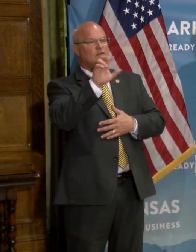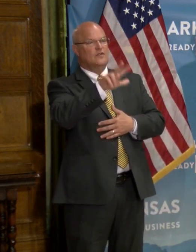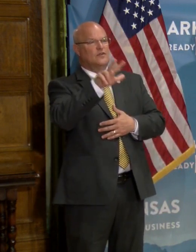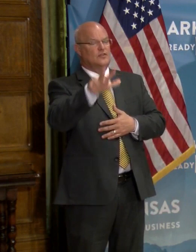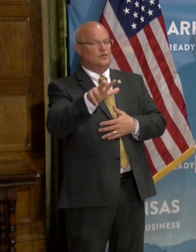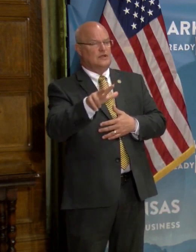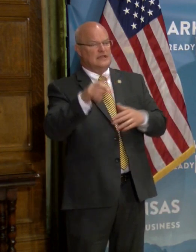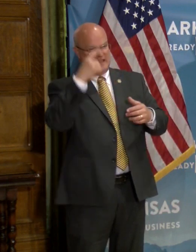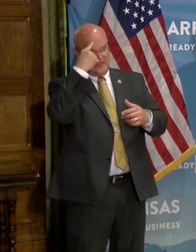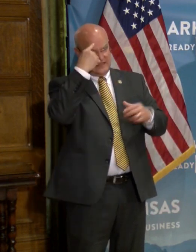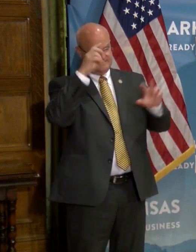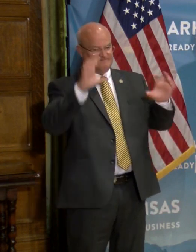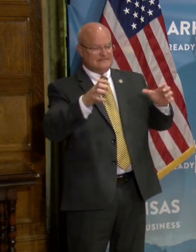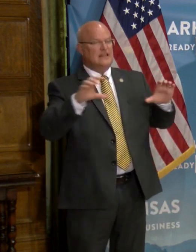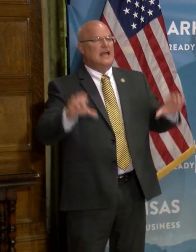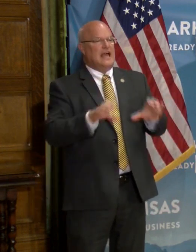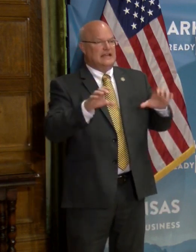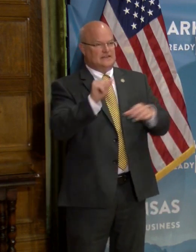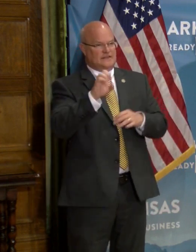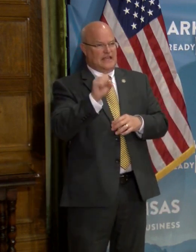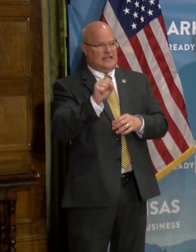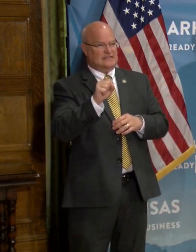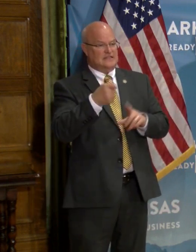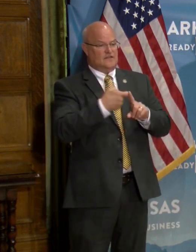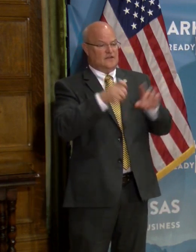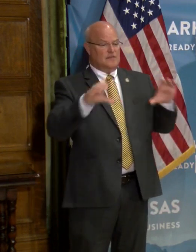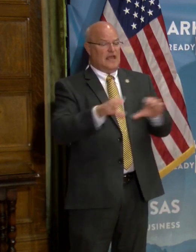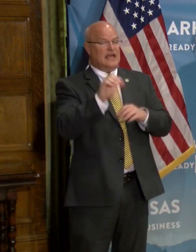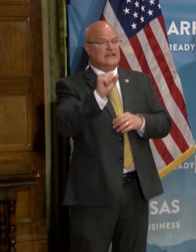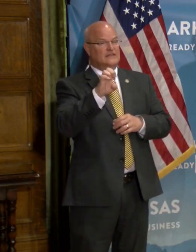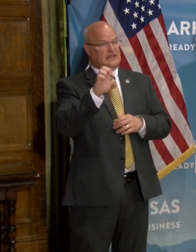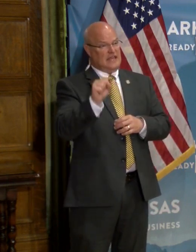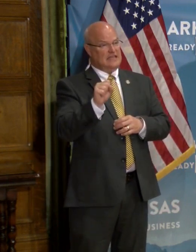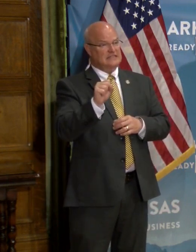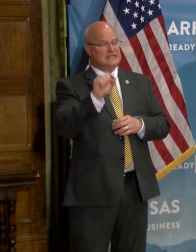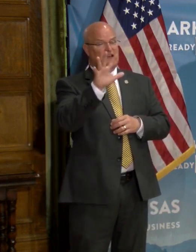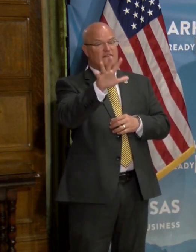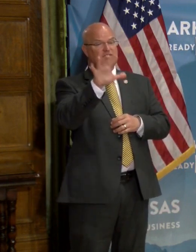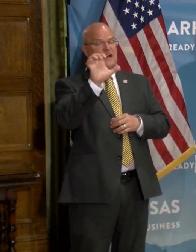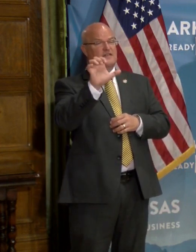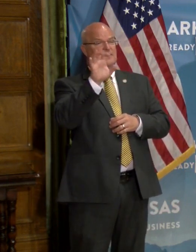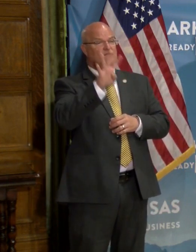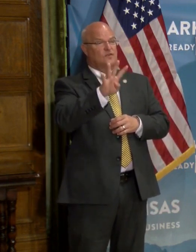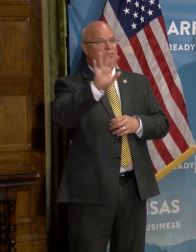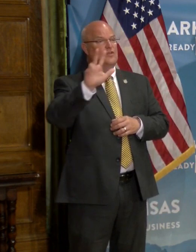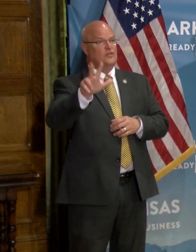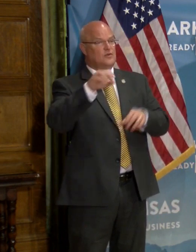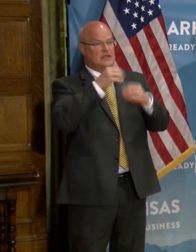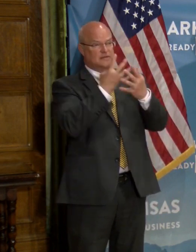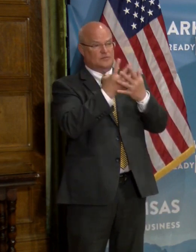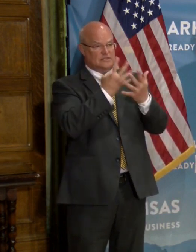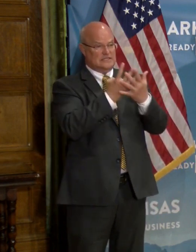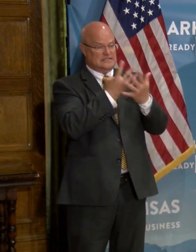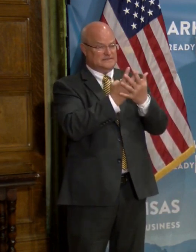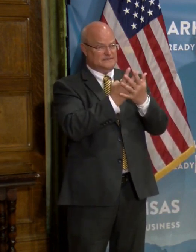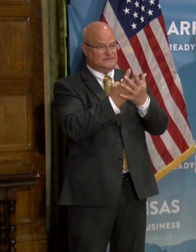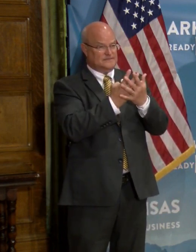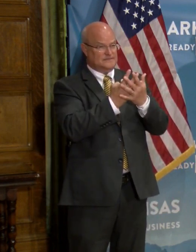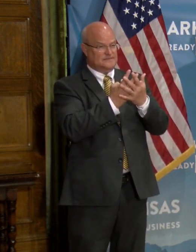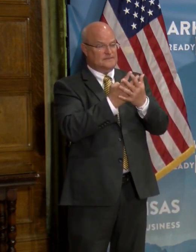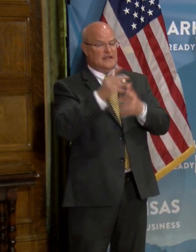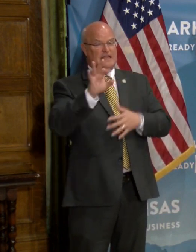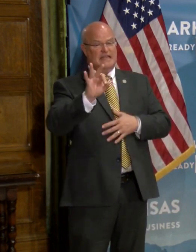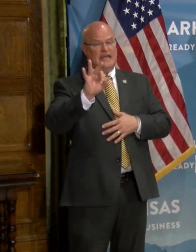are considered active cases. Of those active cases, 543 are in correctional facilities,